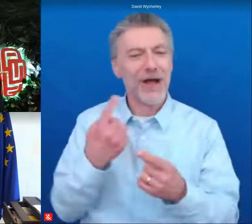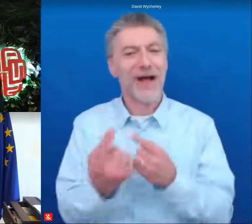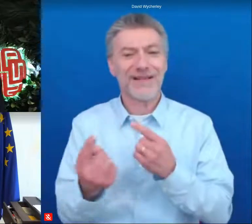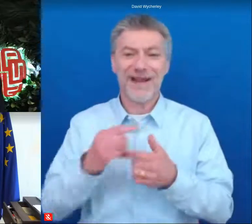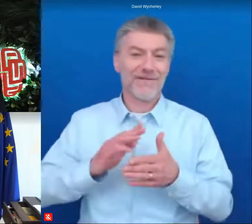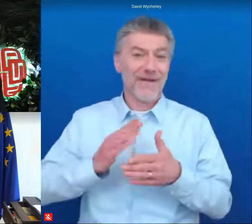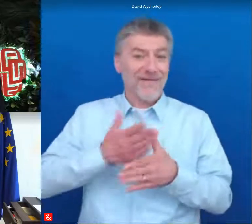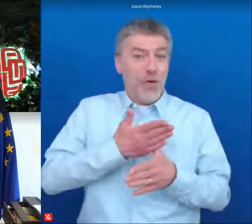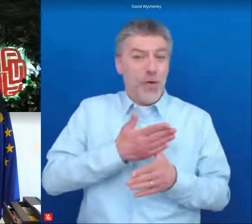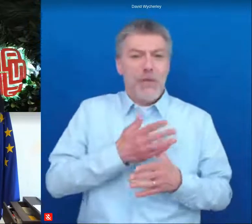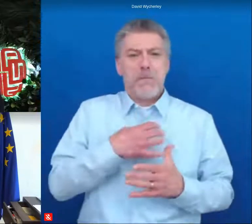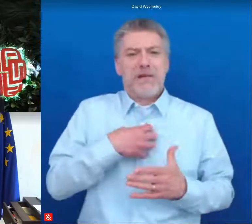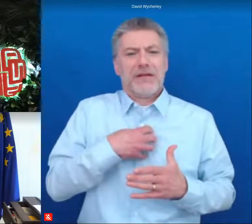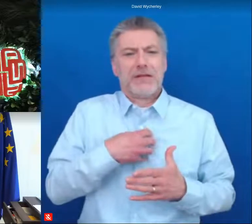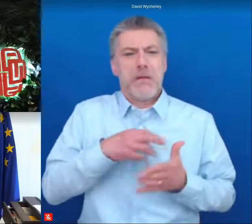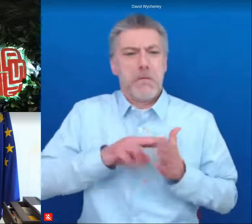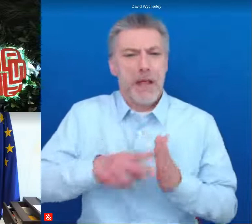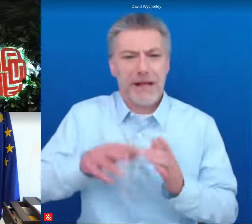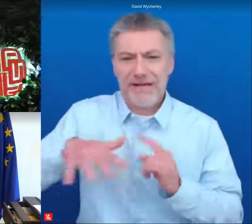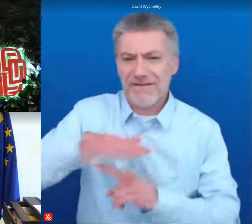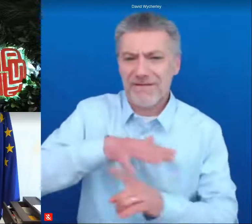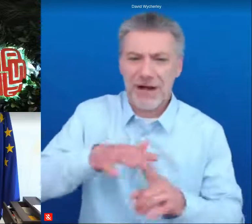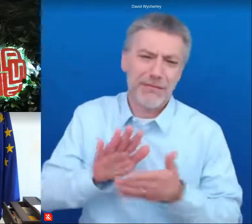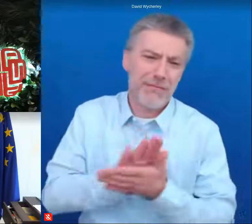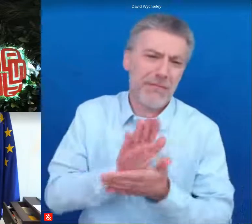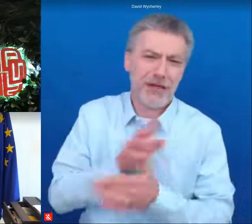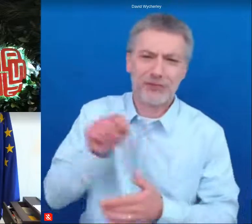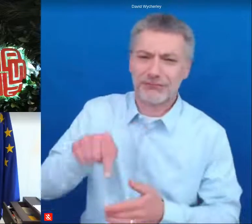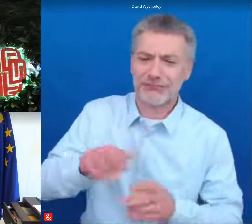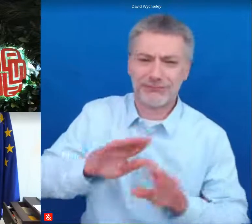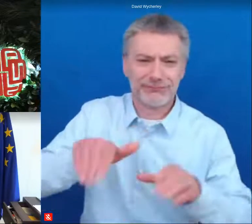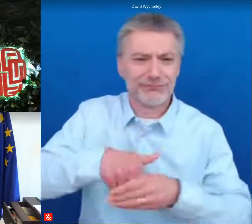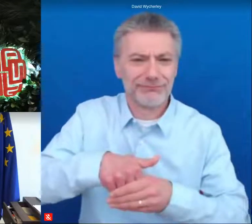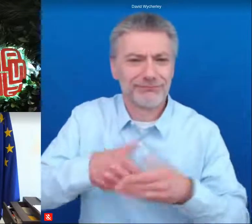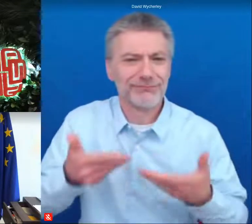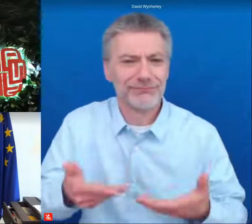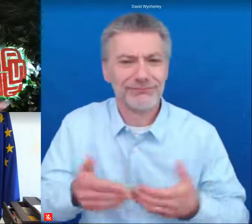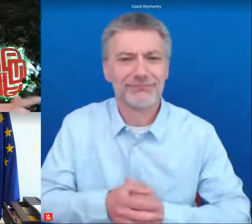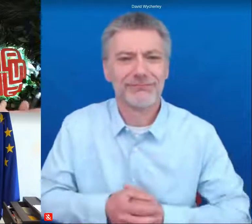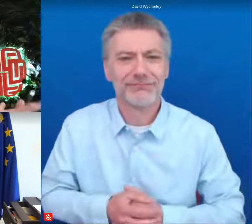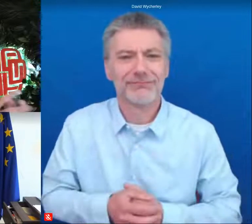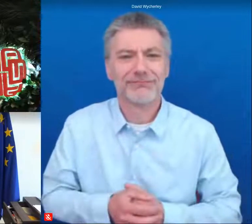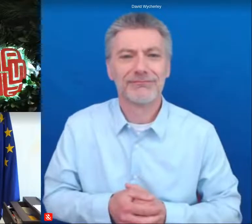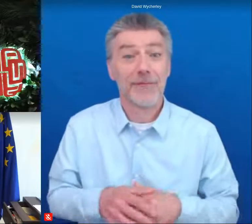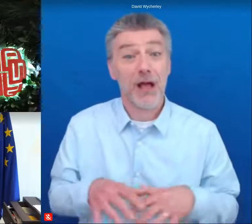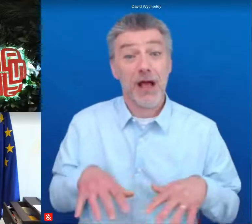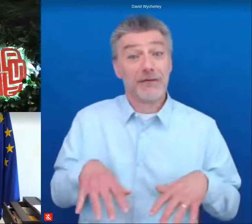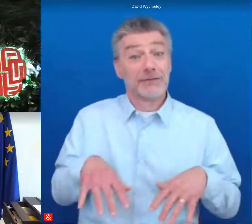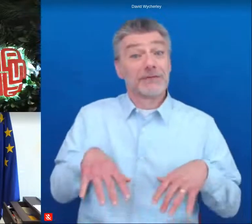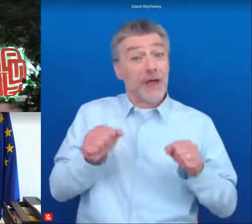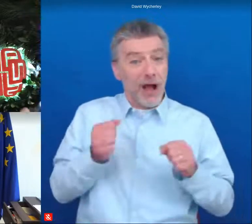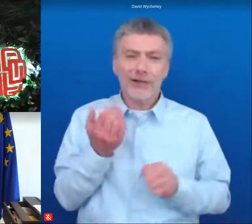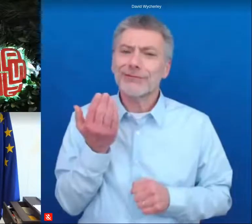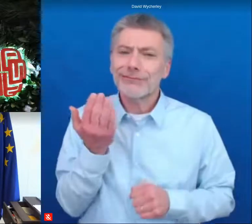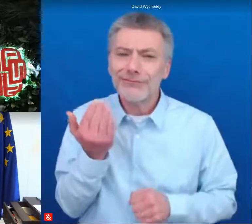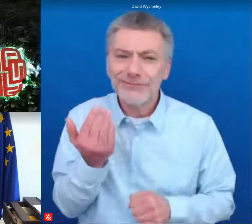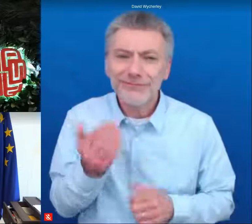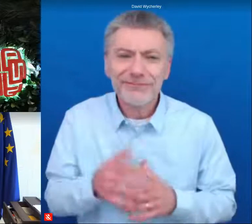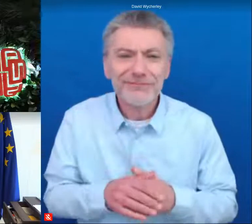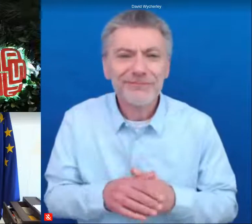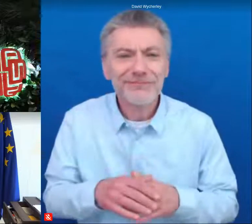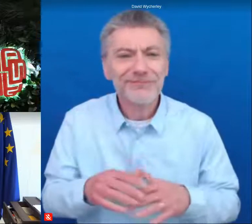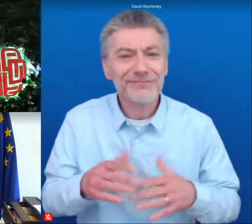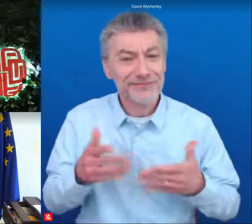planning and environment it's a real pleasure to have you here with us um so we have started a while ago what we have done